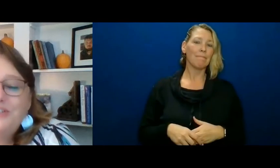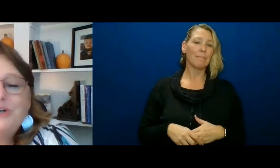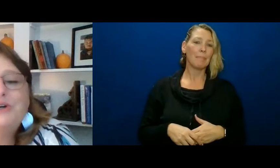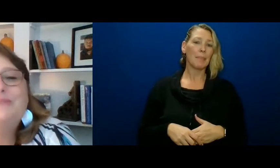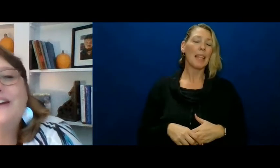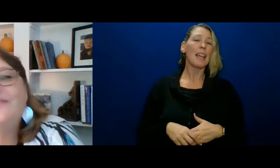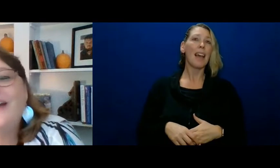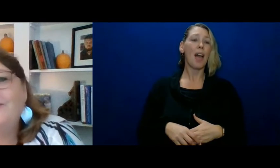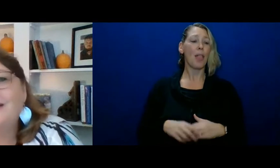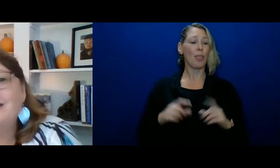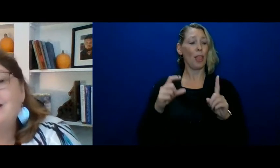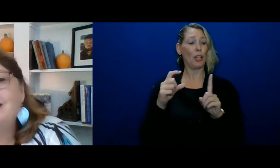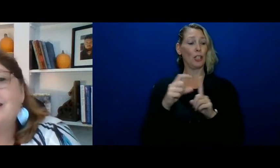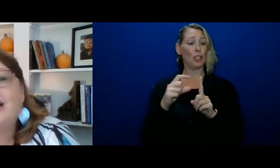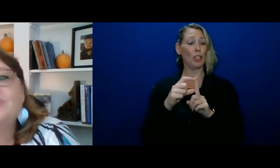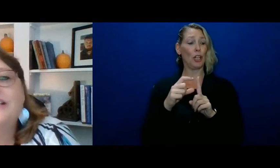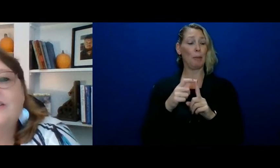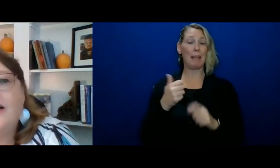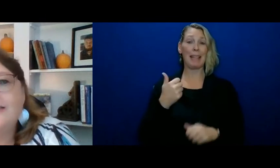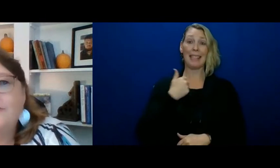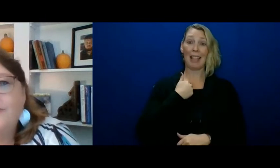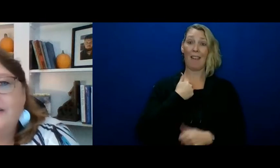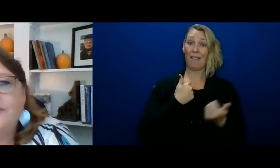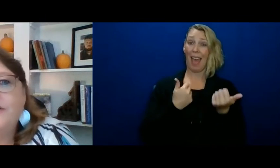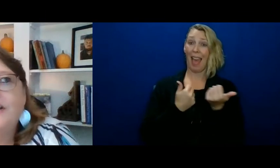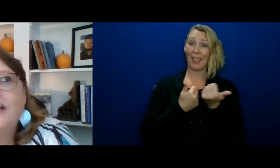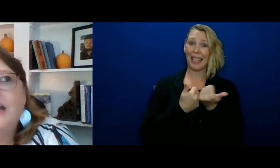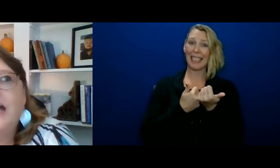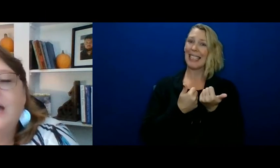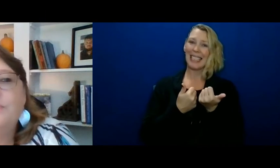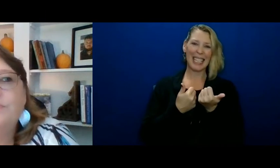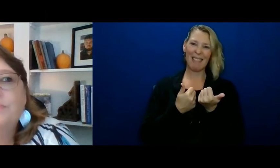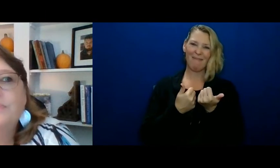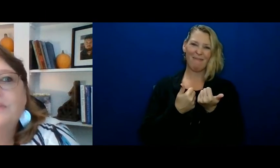The term self-advocacy is actually lost favor.